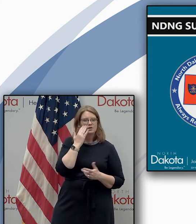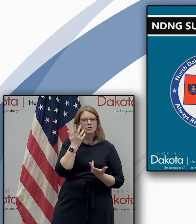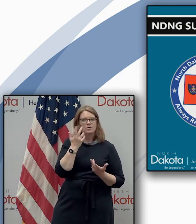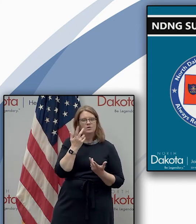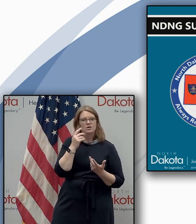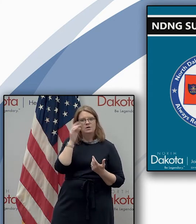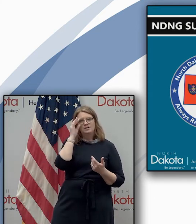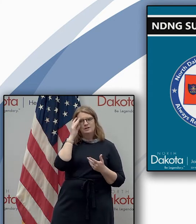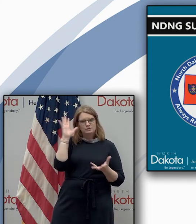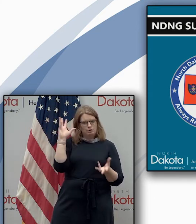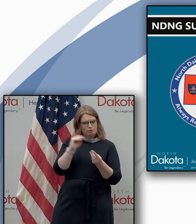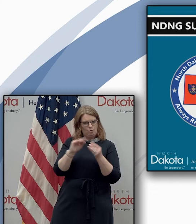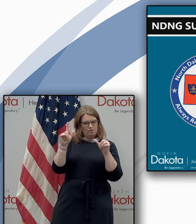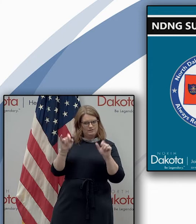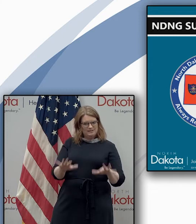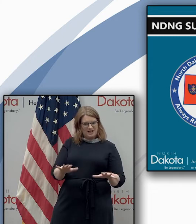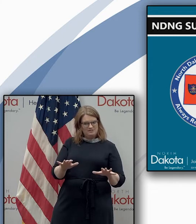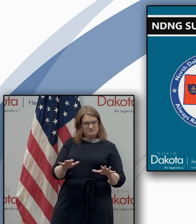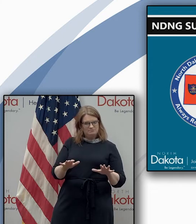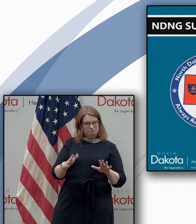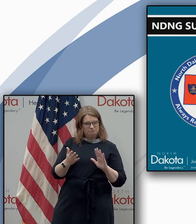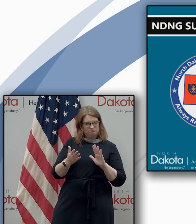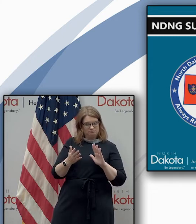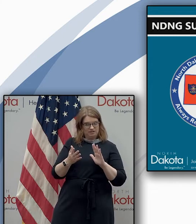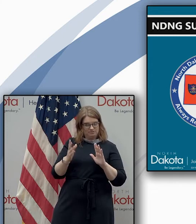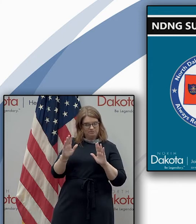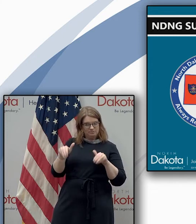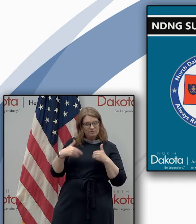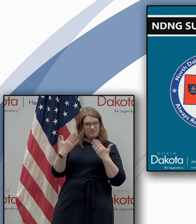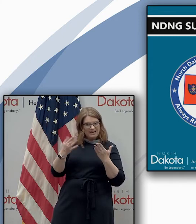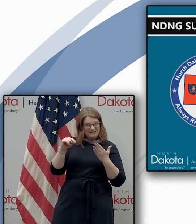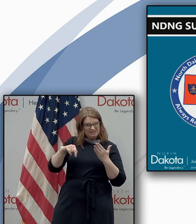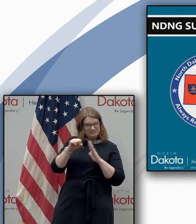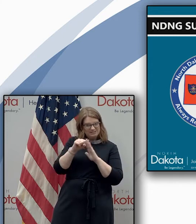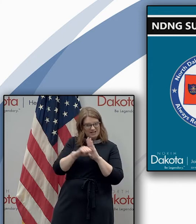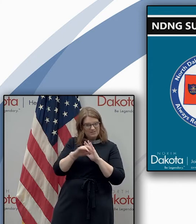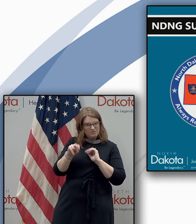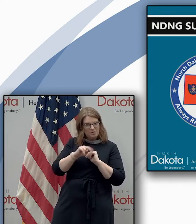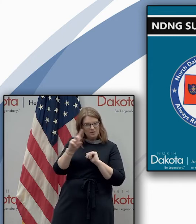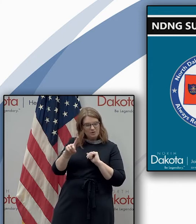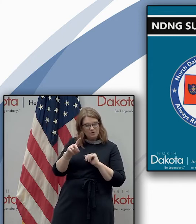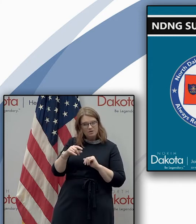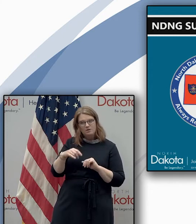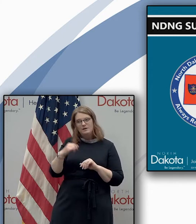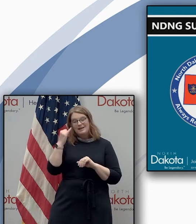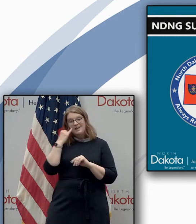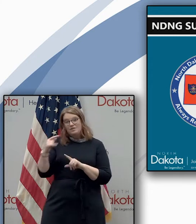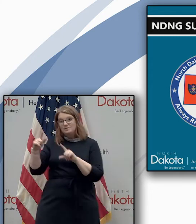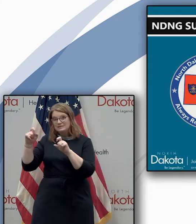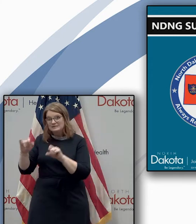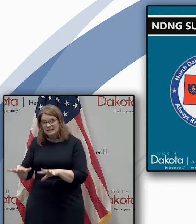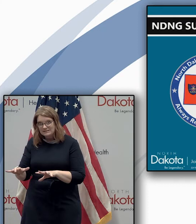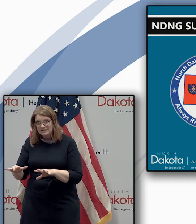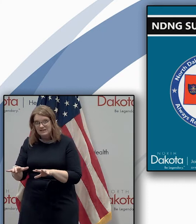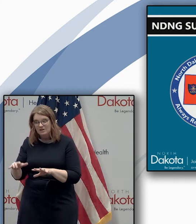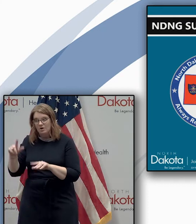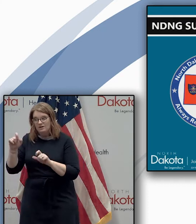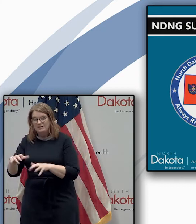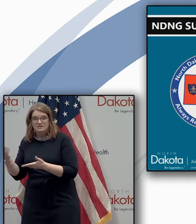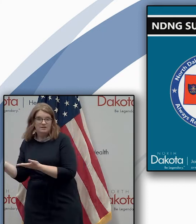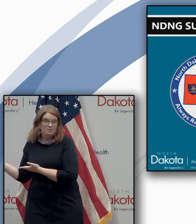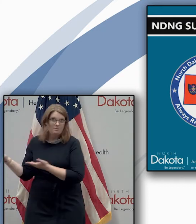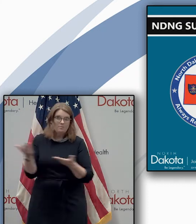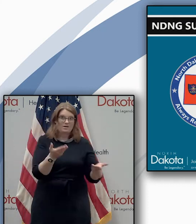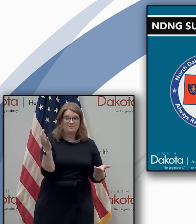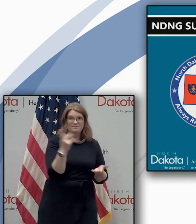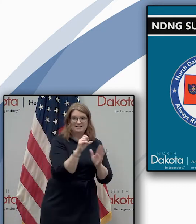and looked at the total tests administered in the state of north dakota and whether it was testing them or currying the tests back to the